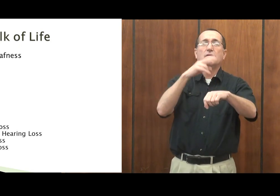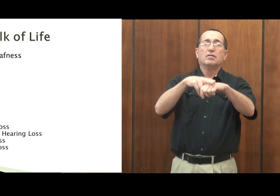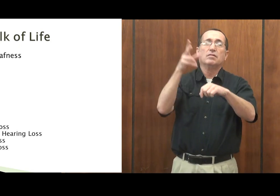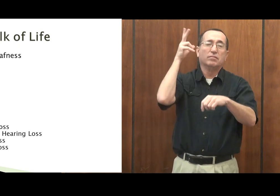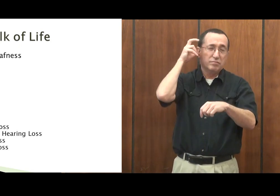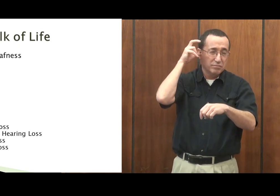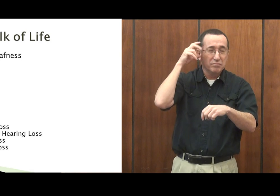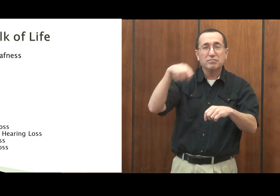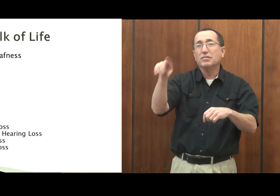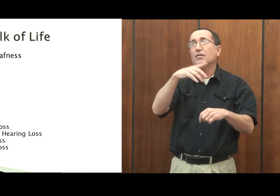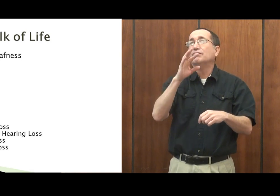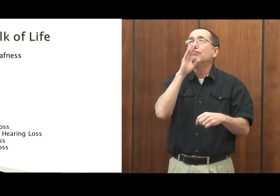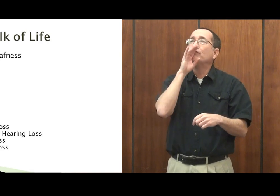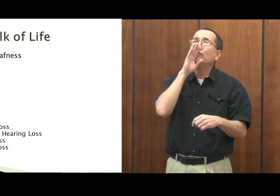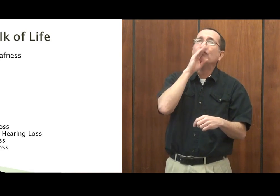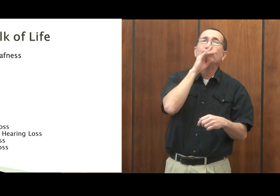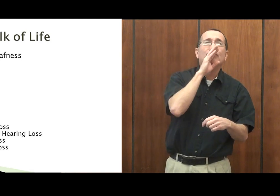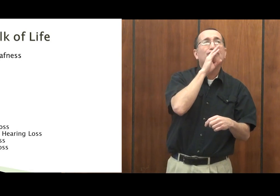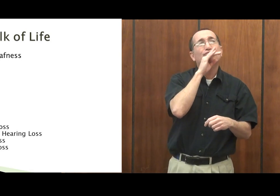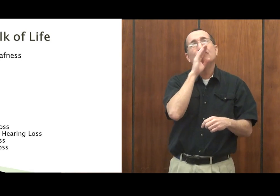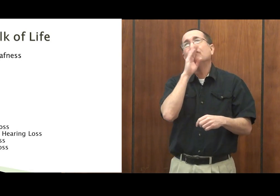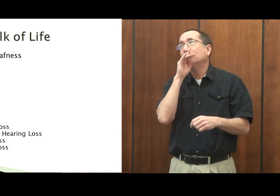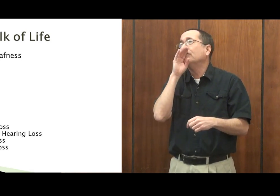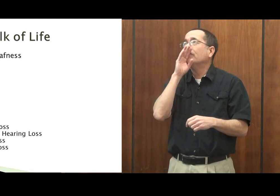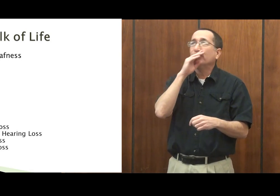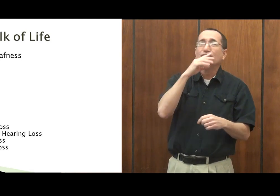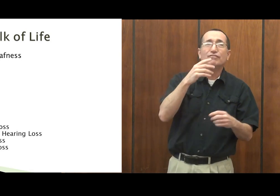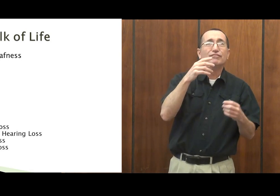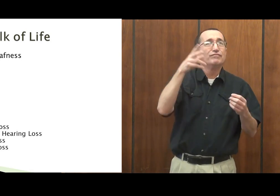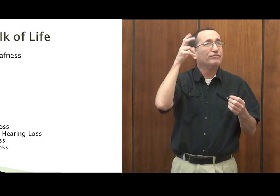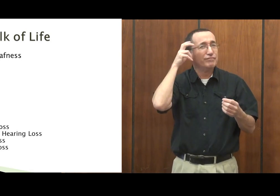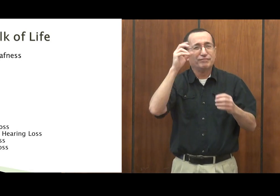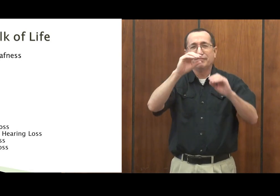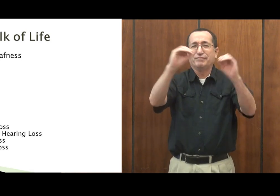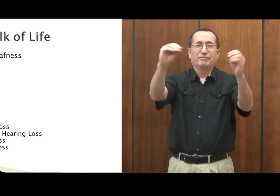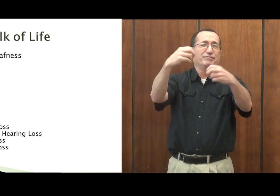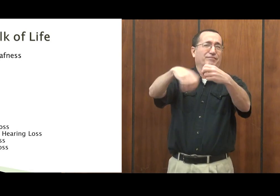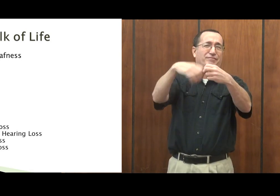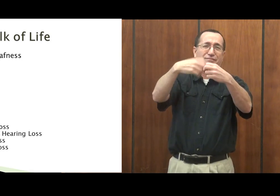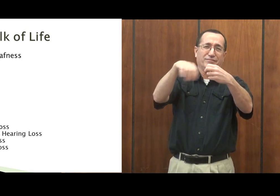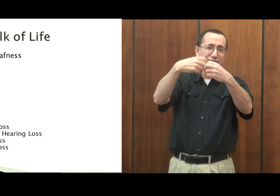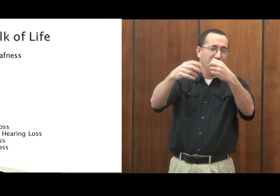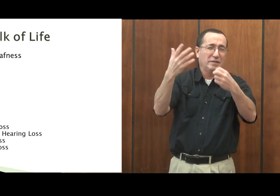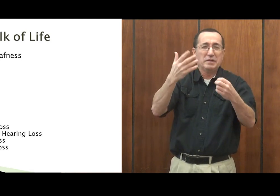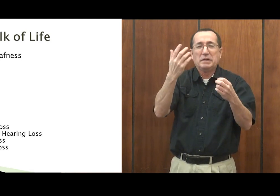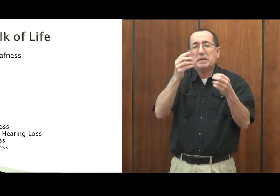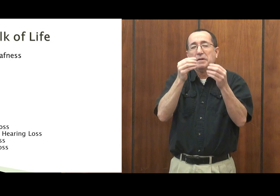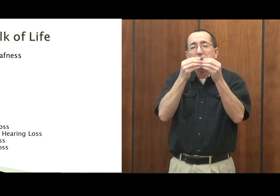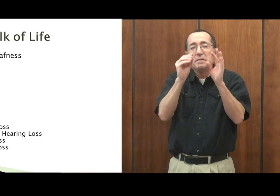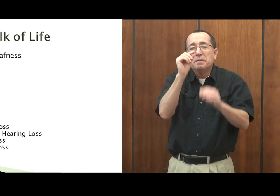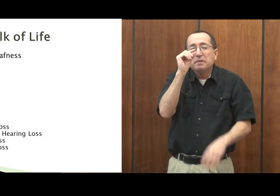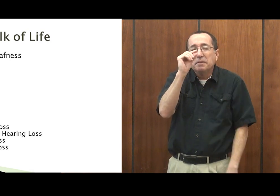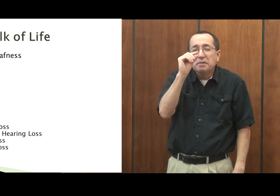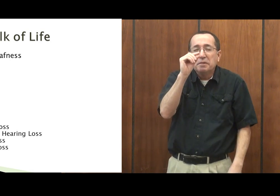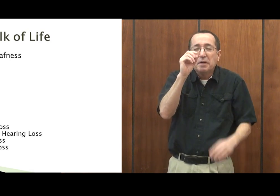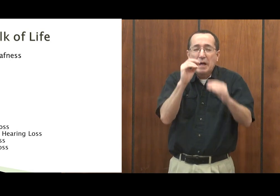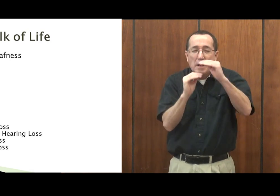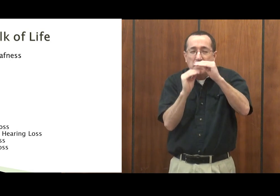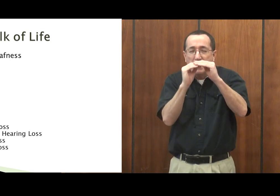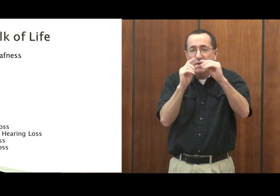Normal hearing. You're able to hear and speak clearly. You have no difficulties at all. Maybe you'll lose a